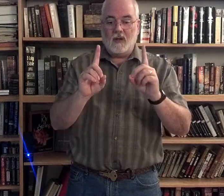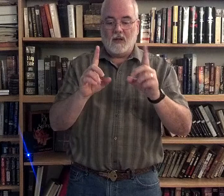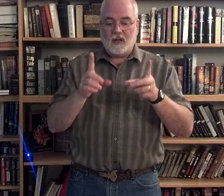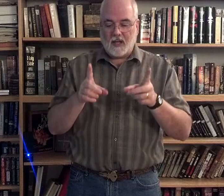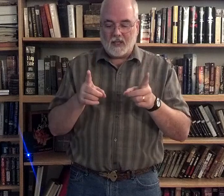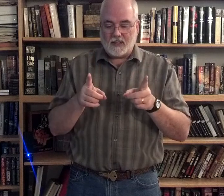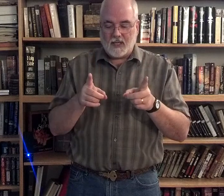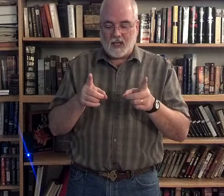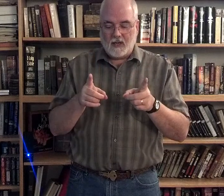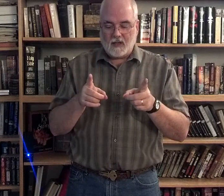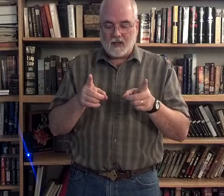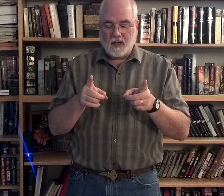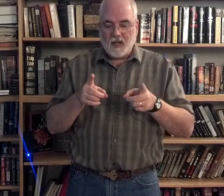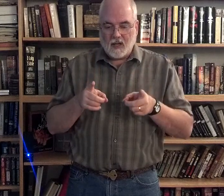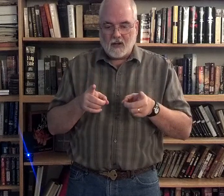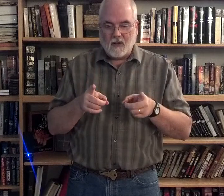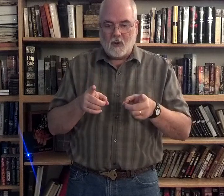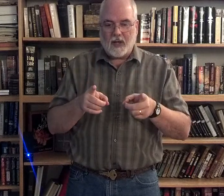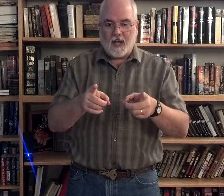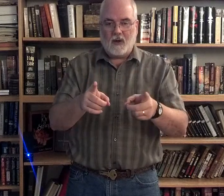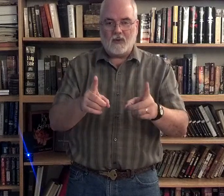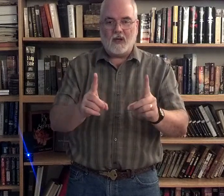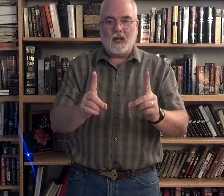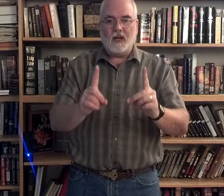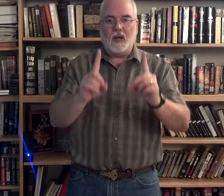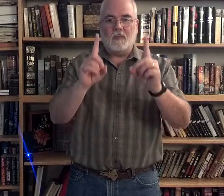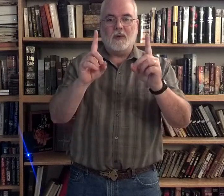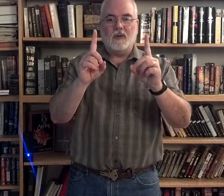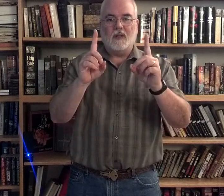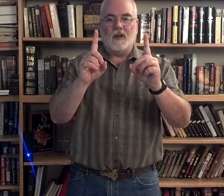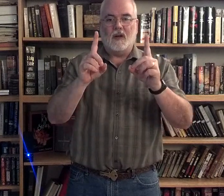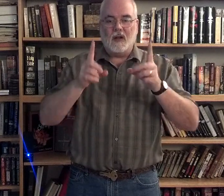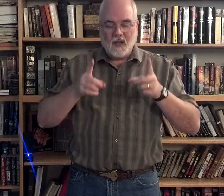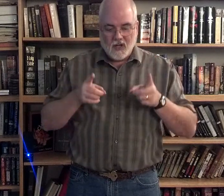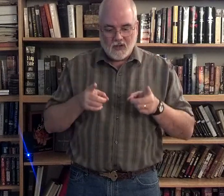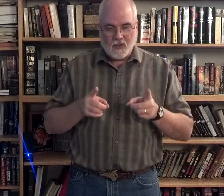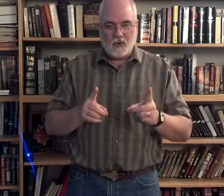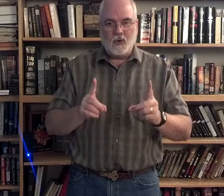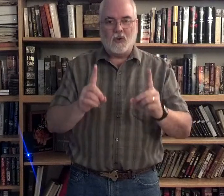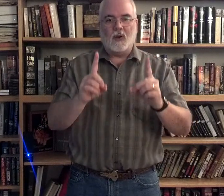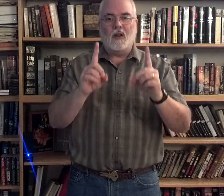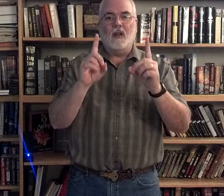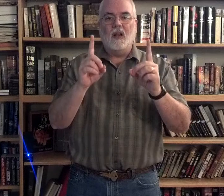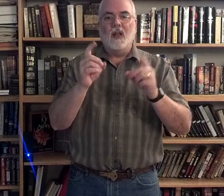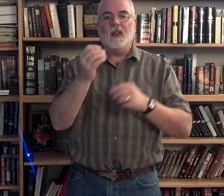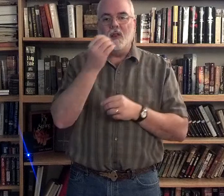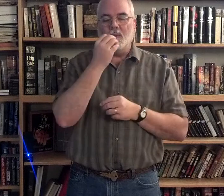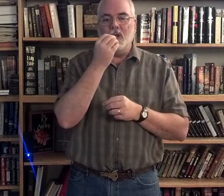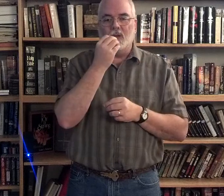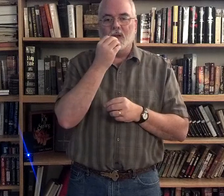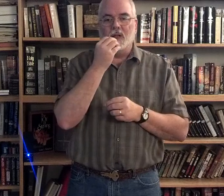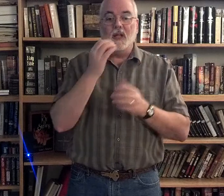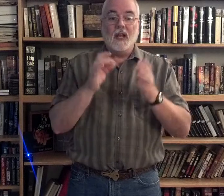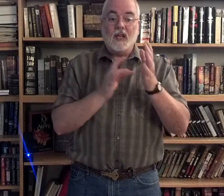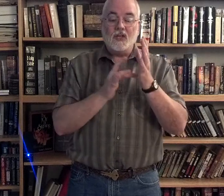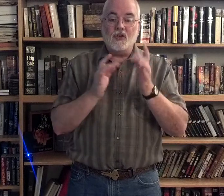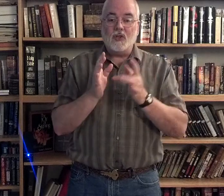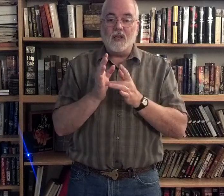that's a D, going out and up, all right? During the meal, Jesus